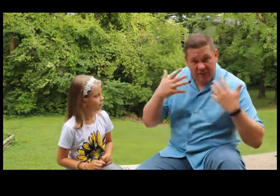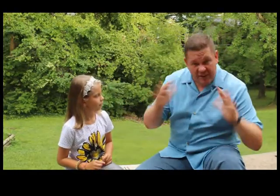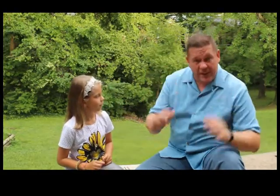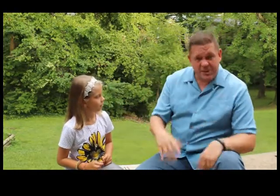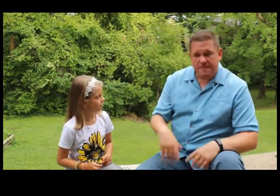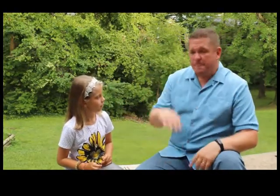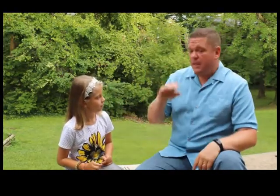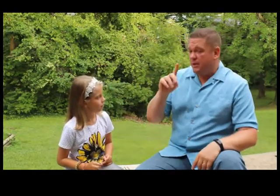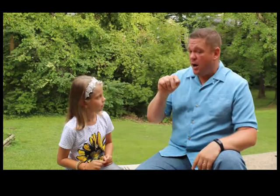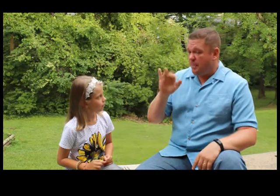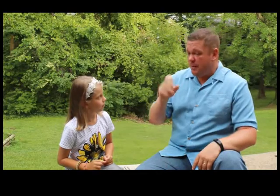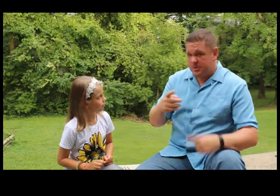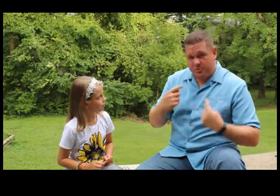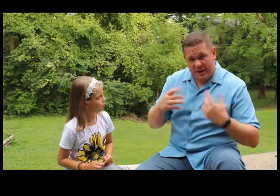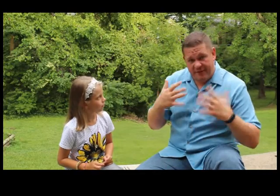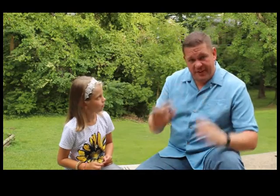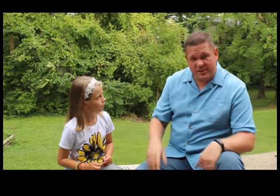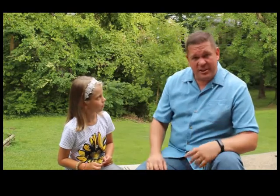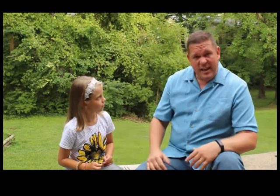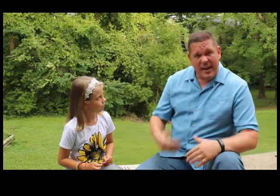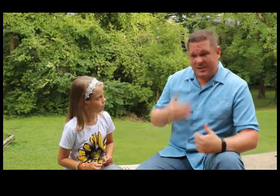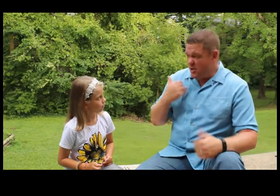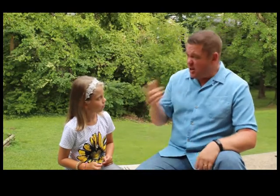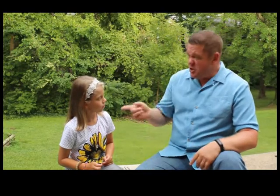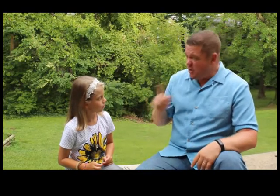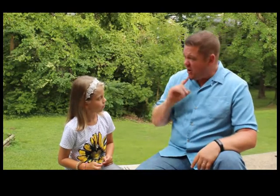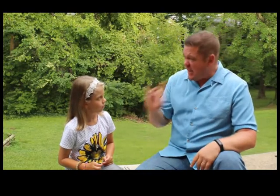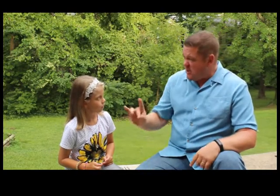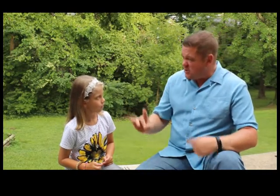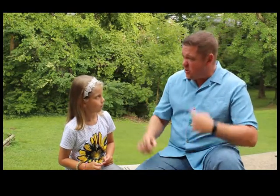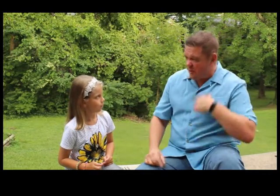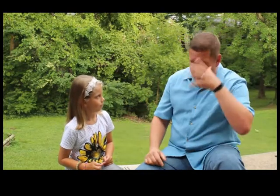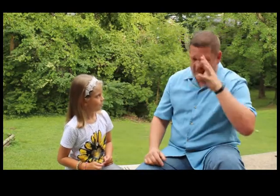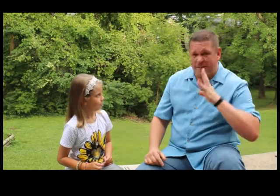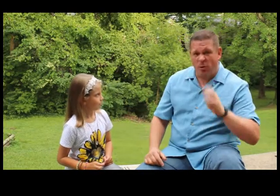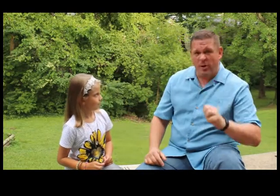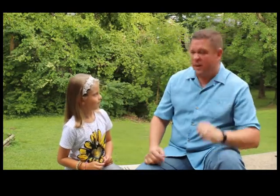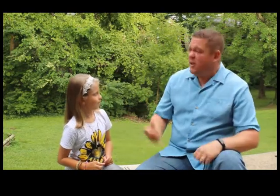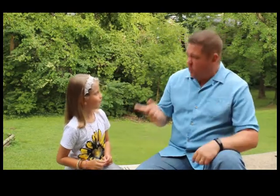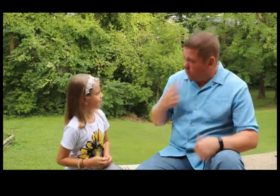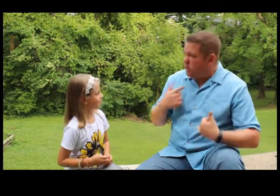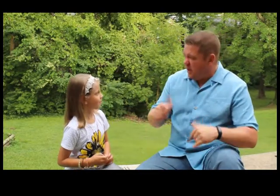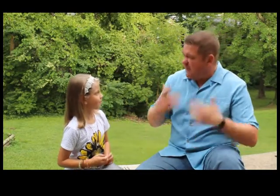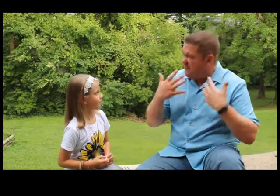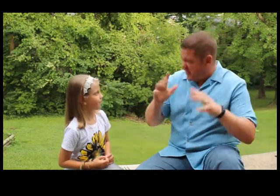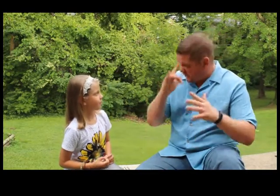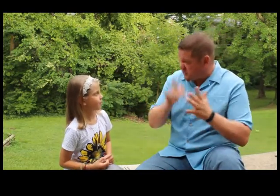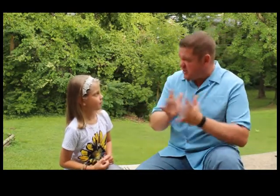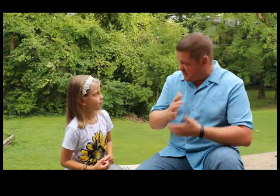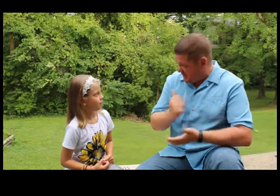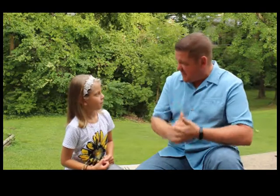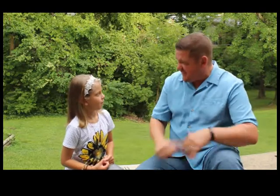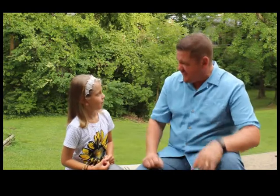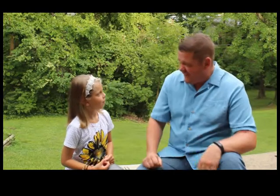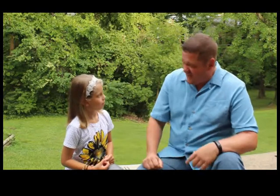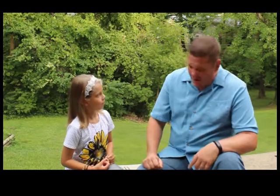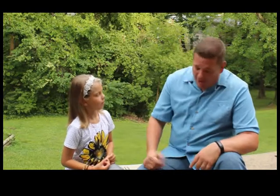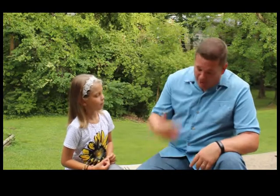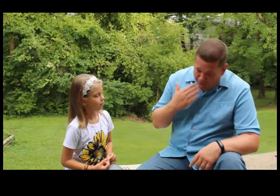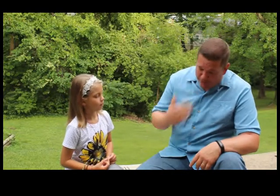finished. Donna Bishop's trying to finish. And as young as you are at eight years old and daddy at 40, we're going to try to finish for Jesus. Amen? All right. Good.